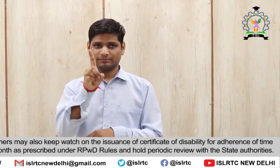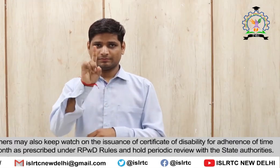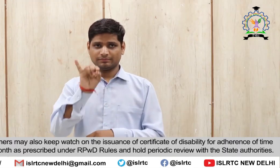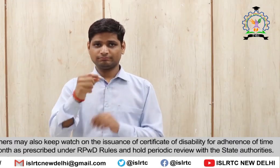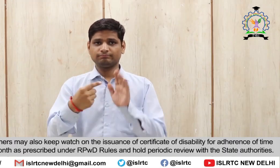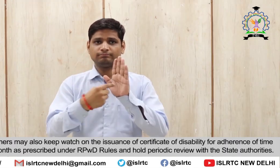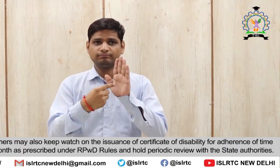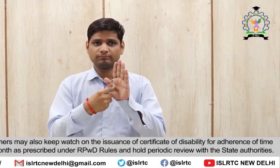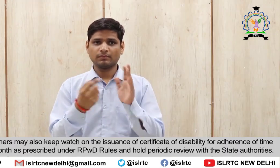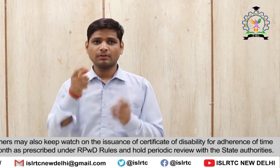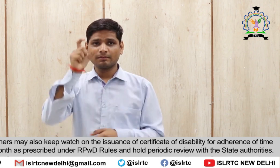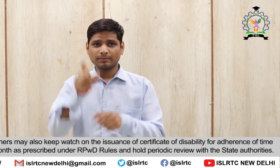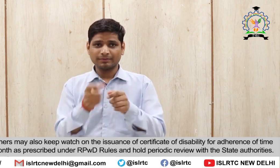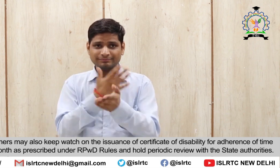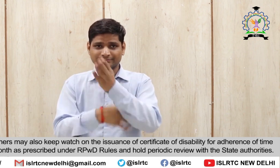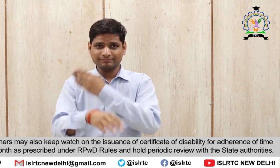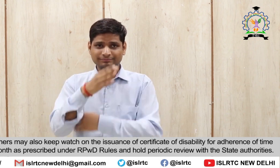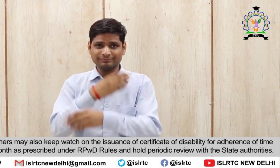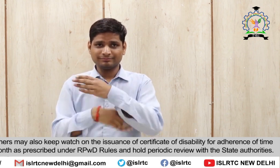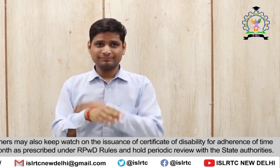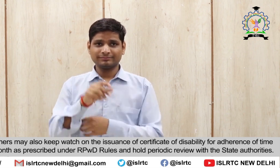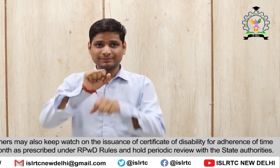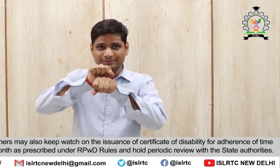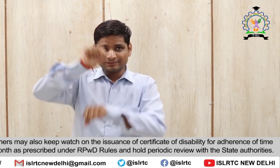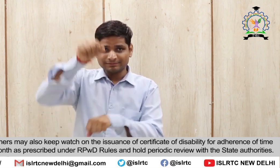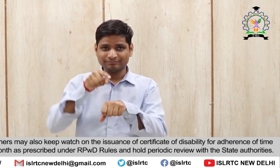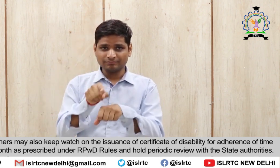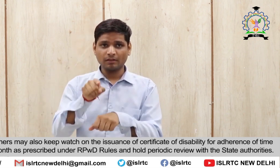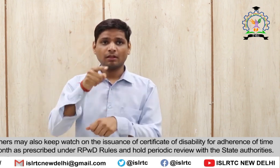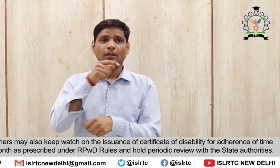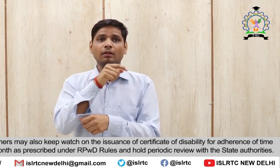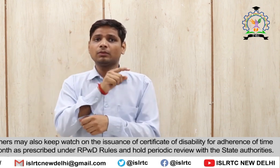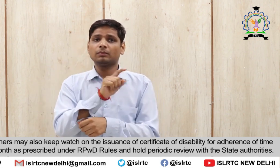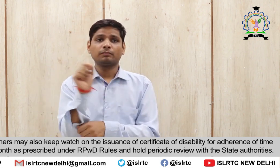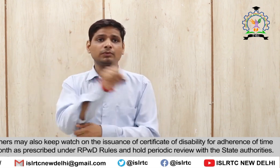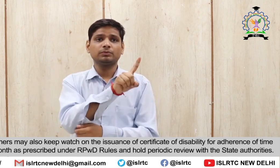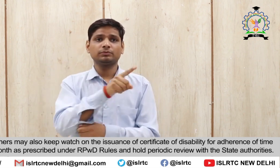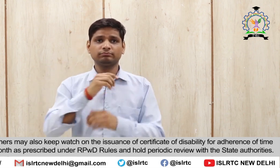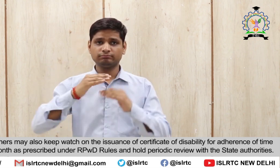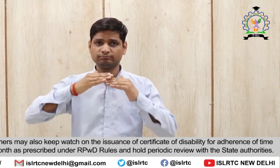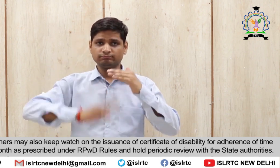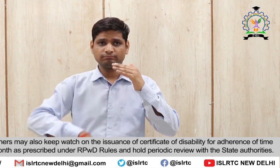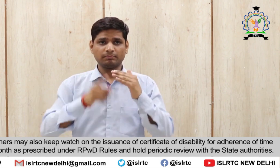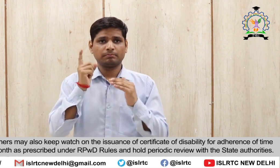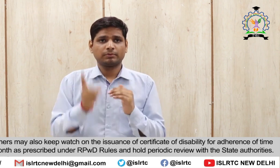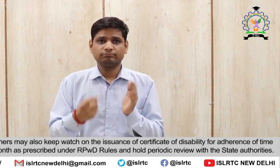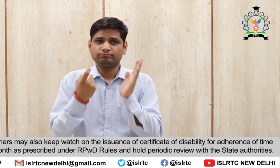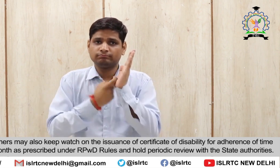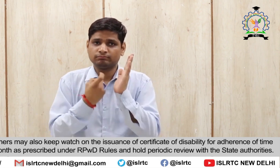State commissioners May also keep watch On the issuance Of certificate of disability For adherence Of time schedule Of one month As prescribed Under